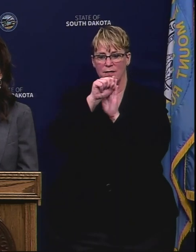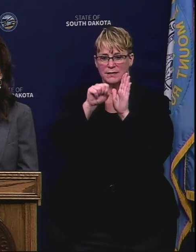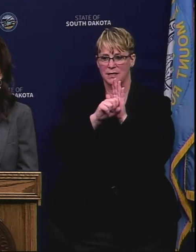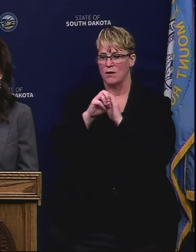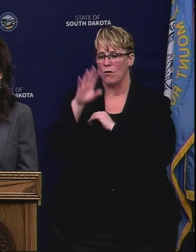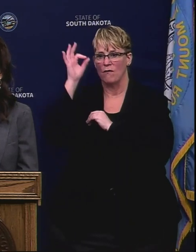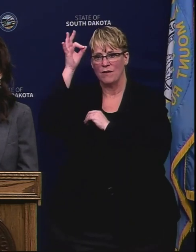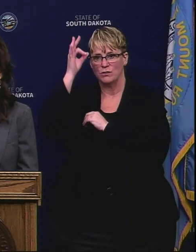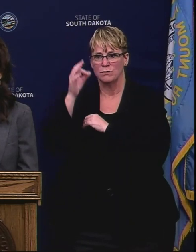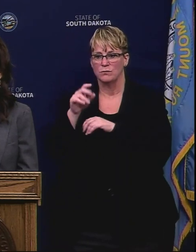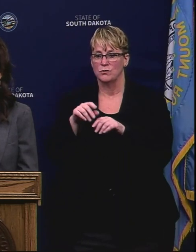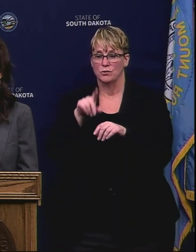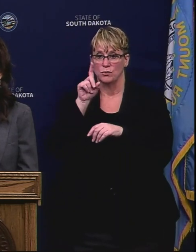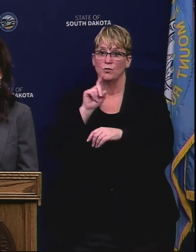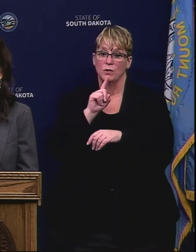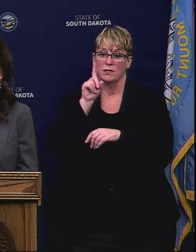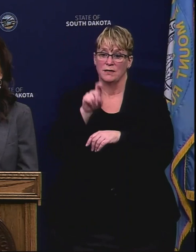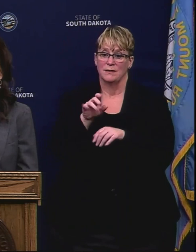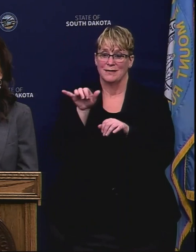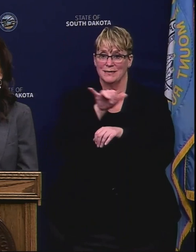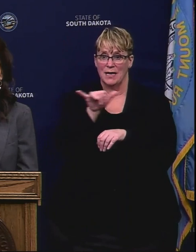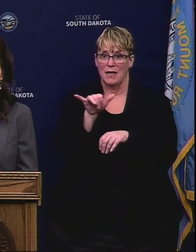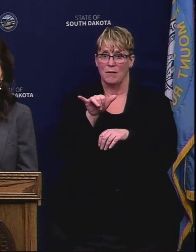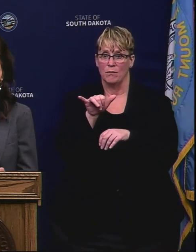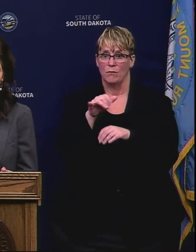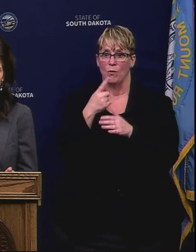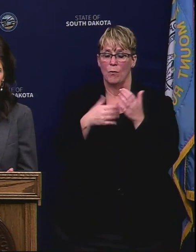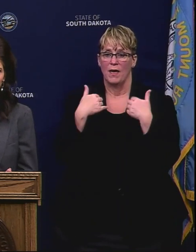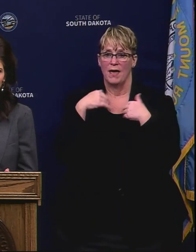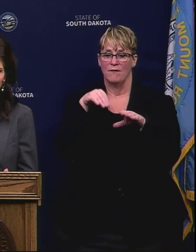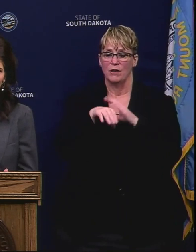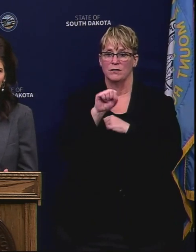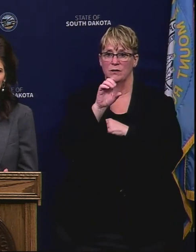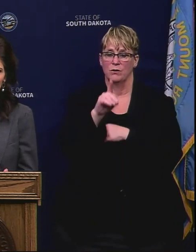federal inspection because of the rigorous standards that we have here in South Dakota.